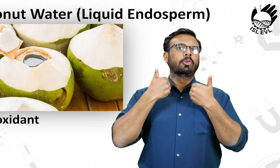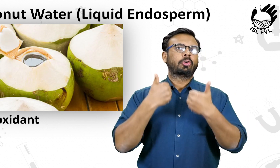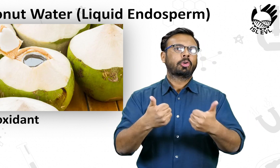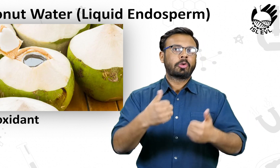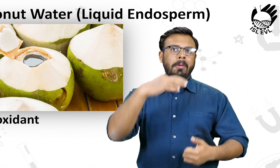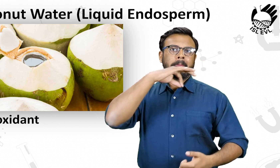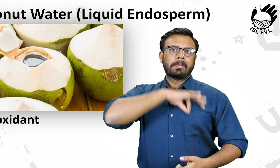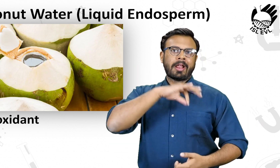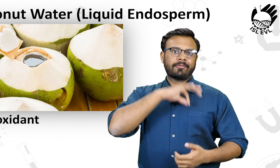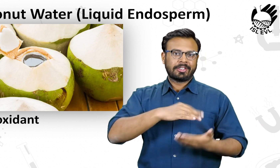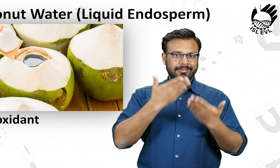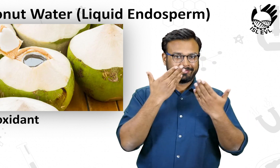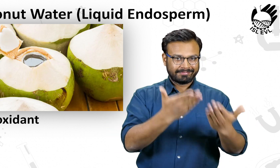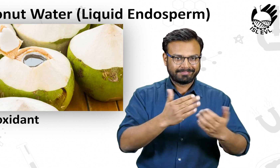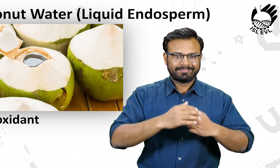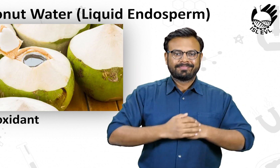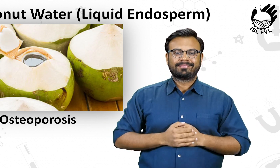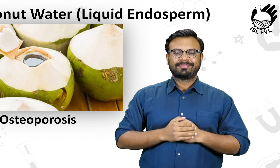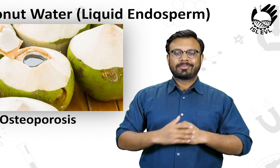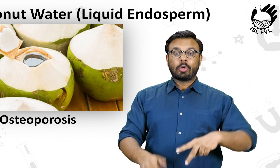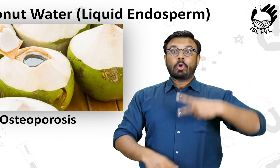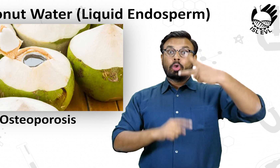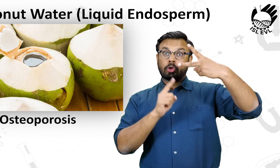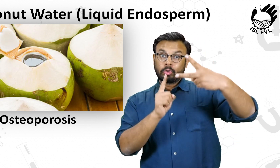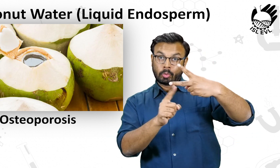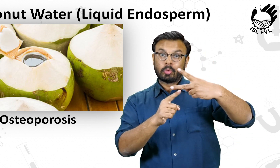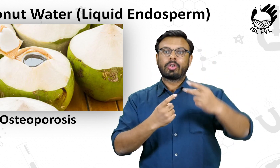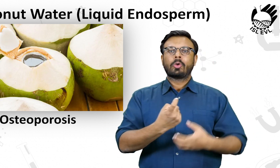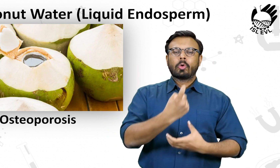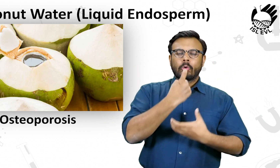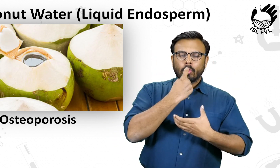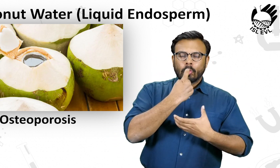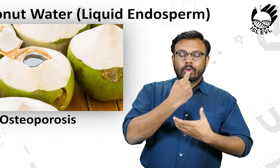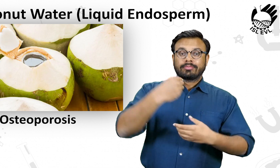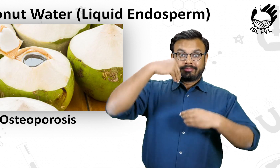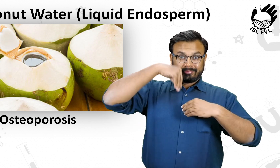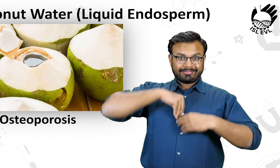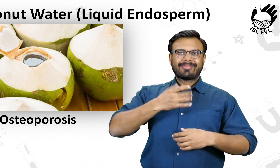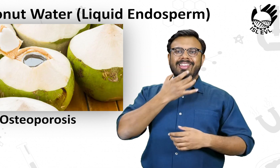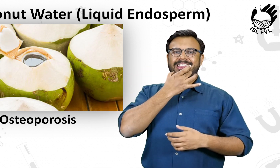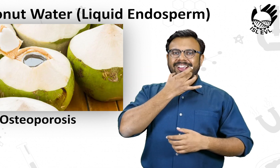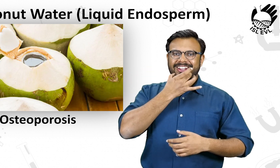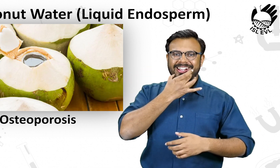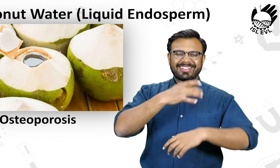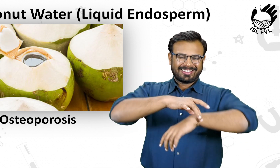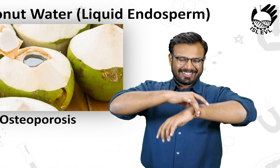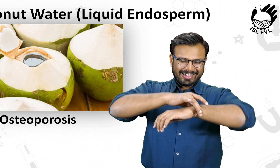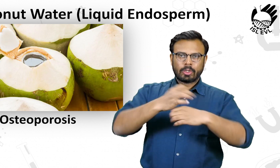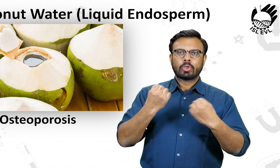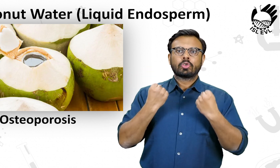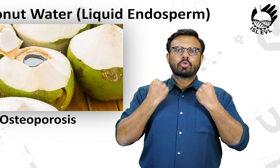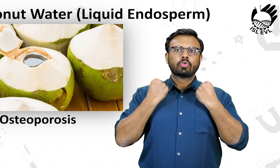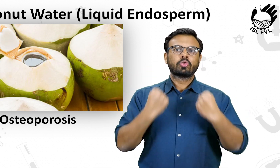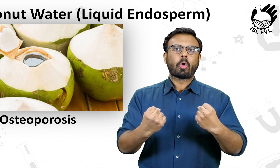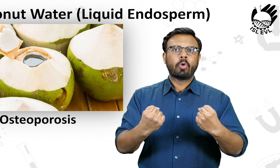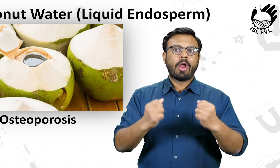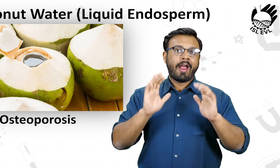makes bones strong. Coconut water is used for the treatment